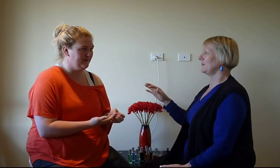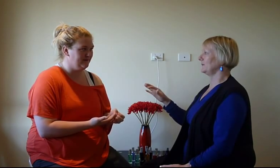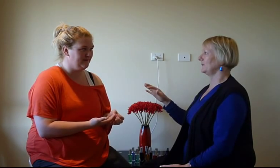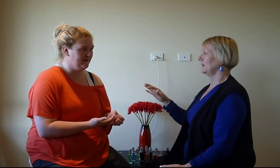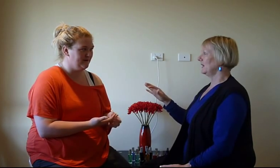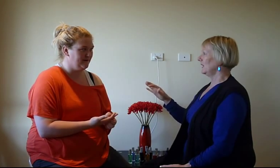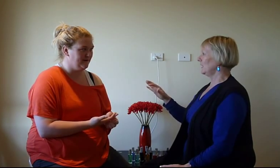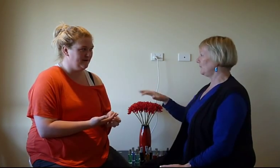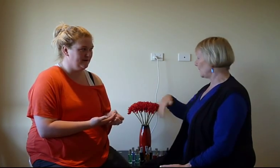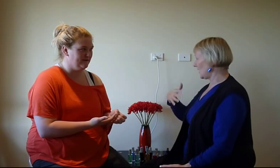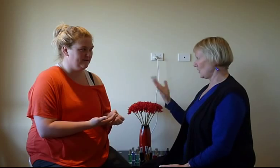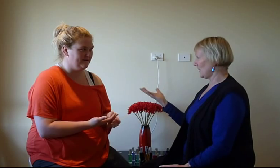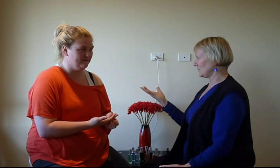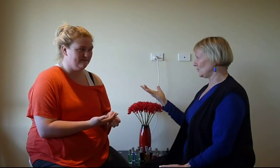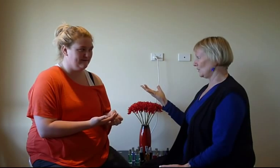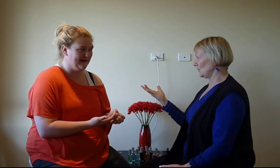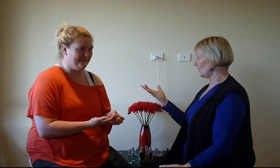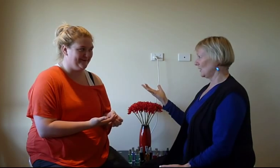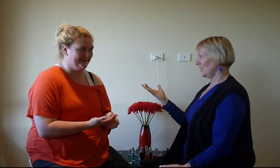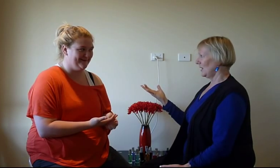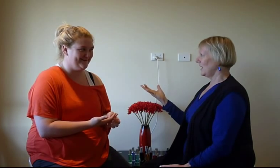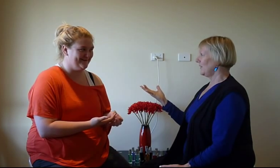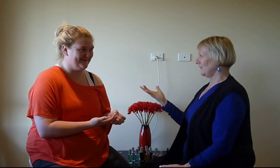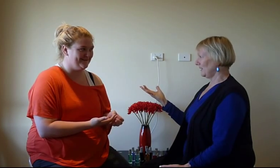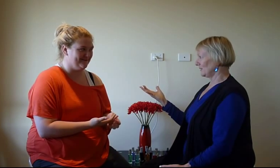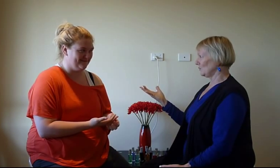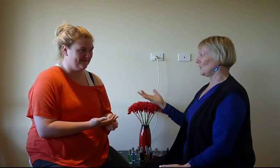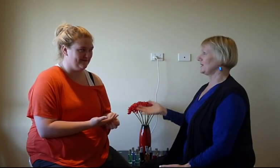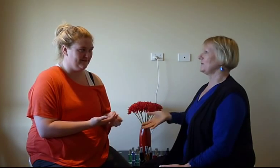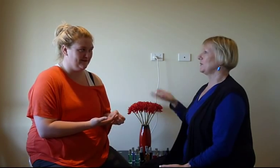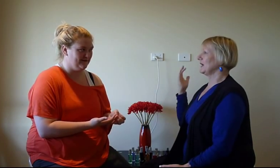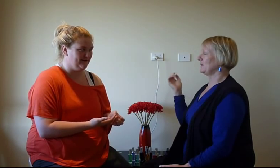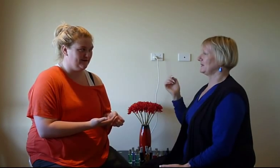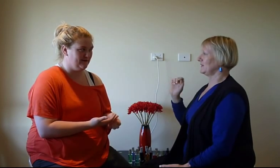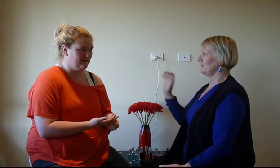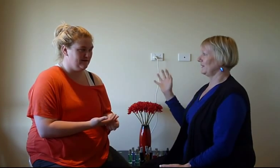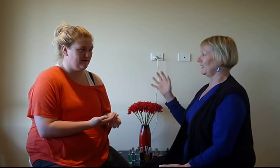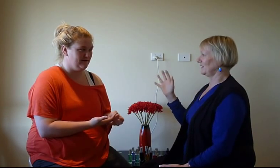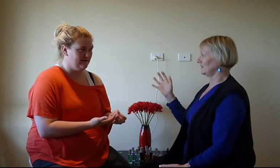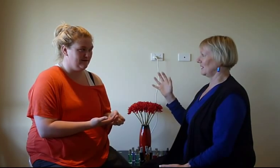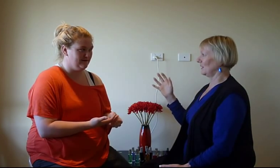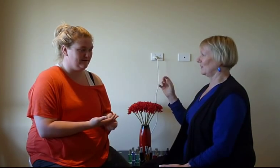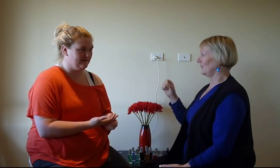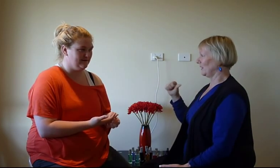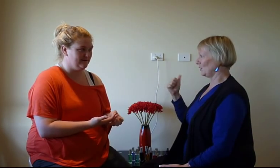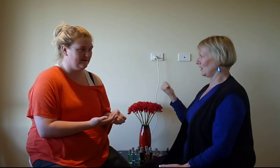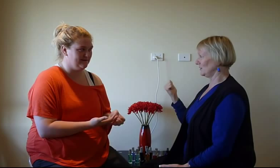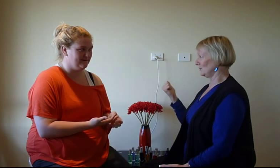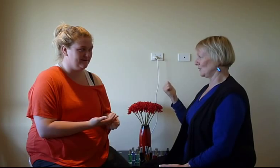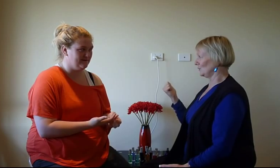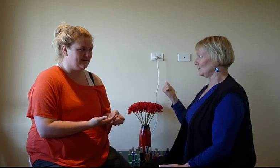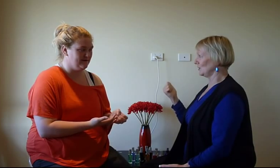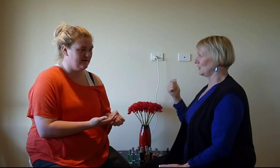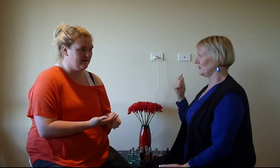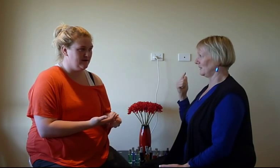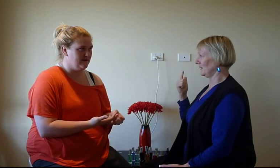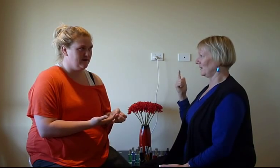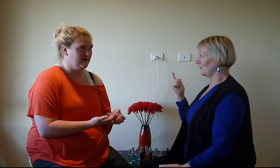if you can't go back to work everything everything so what's that bring up as everything is like oh they're not going to do a good job they'll